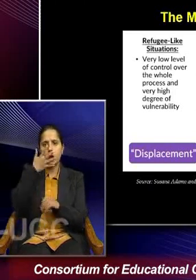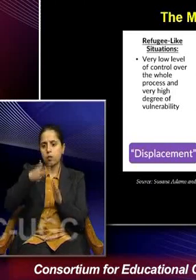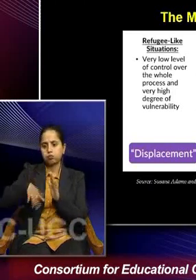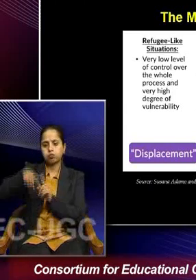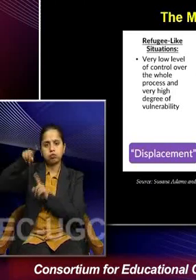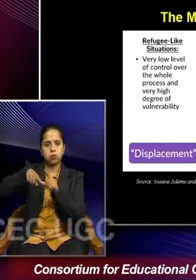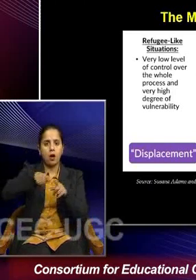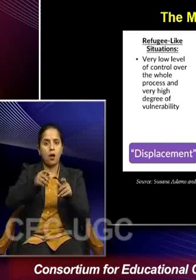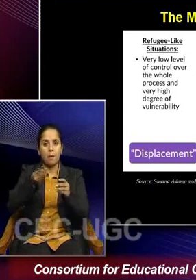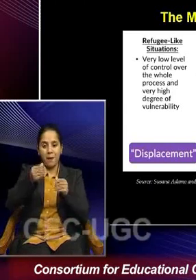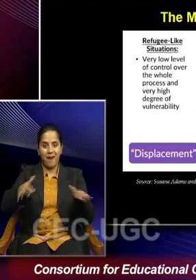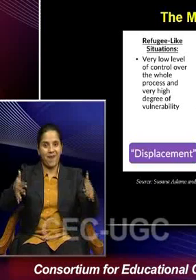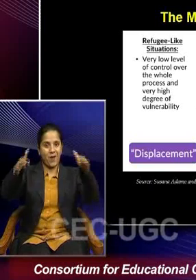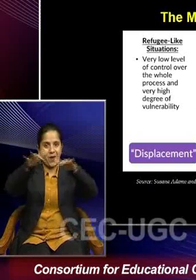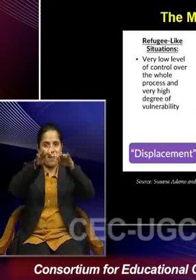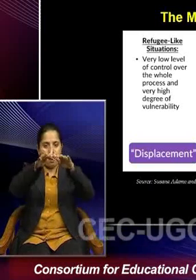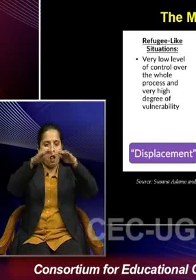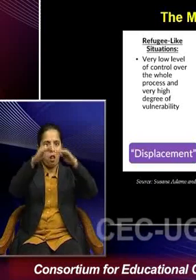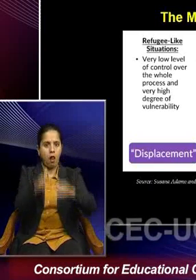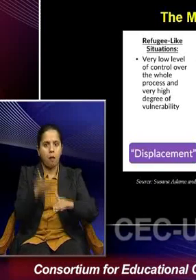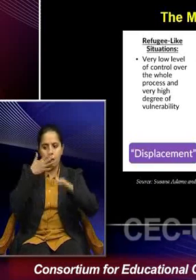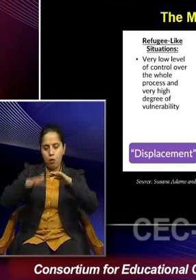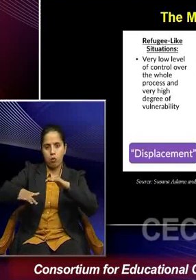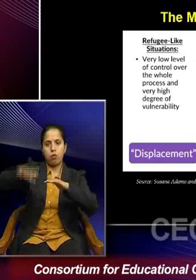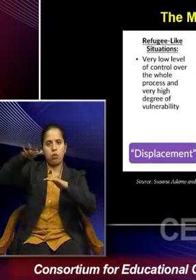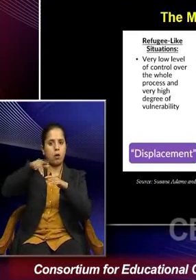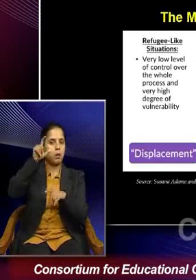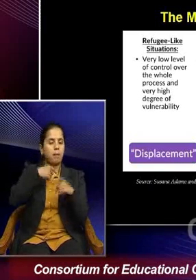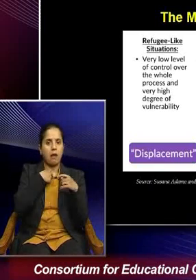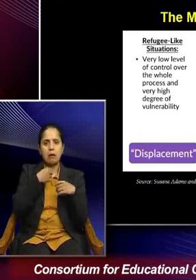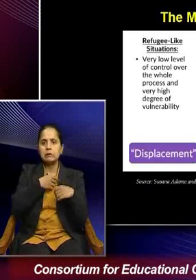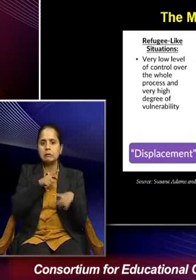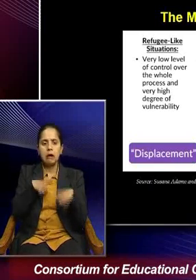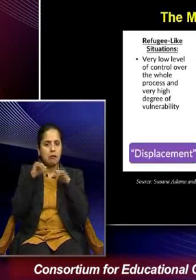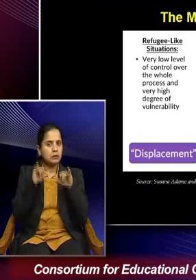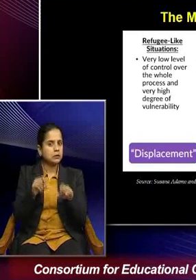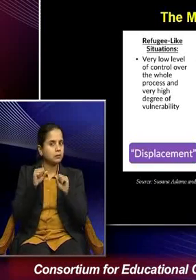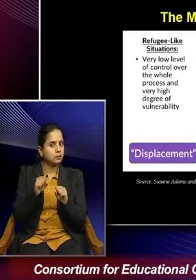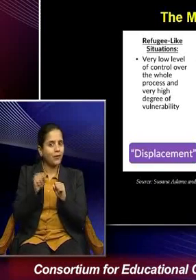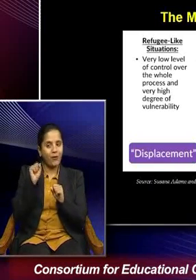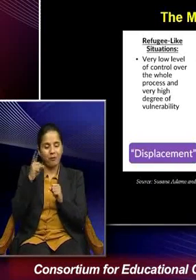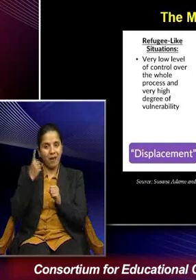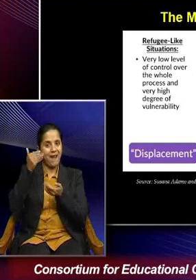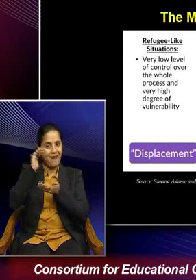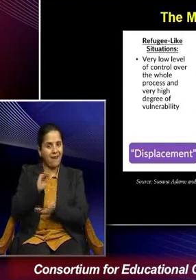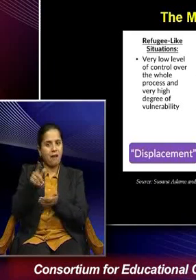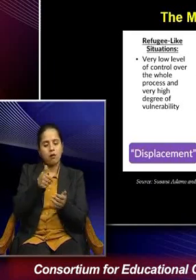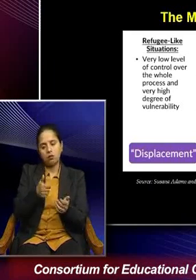So, lot of people are finding very difficult to survive in their native places and they are being displaced